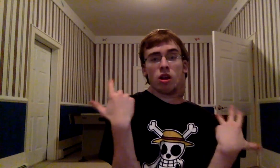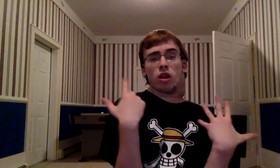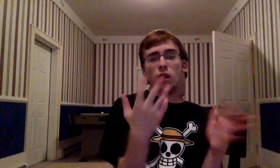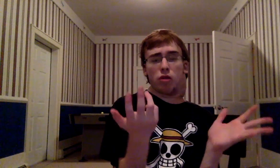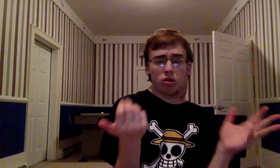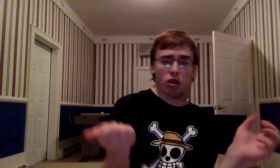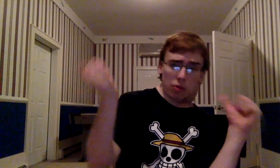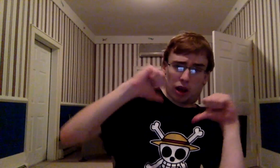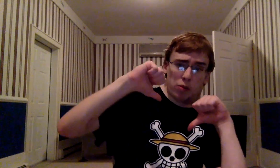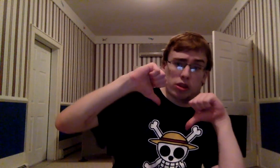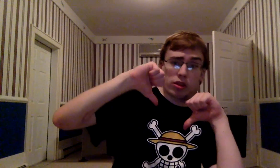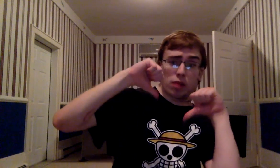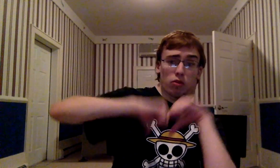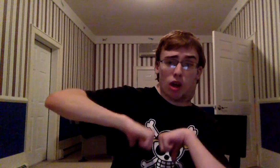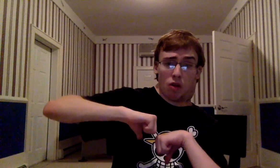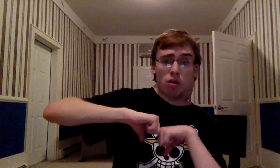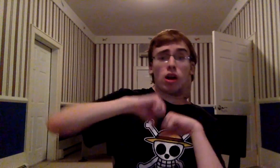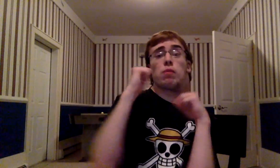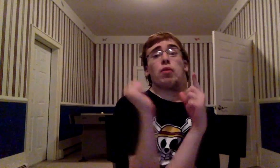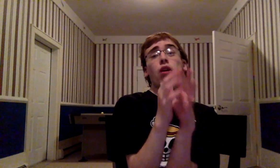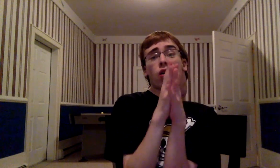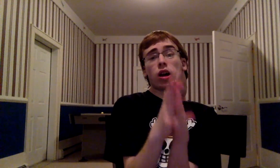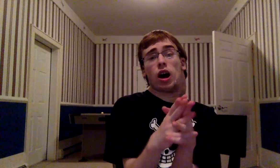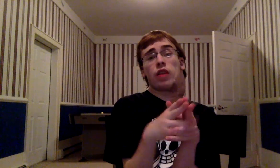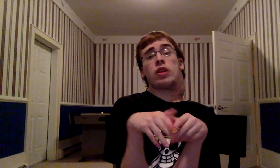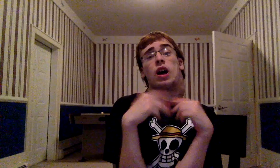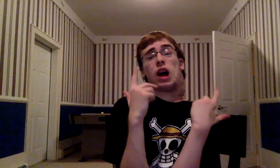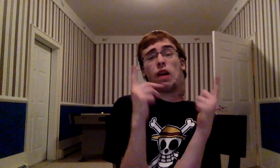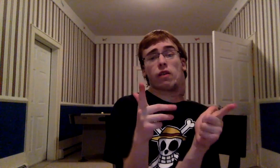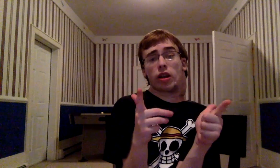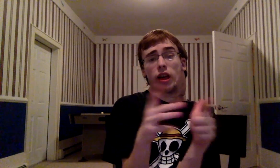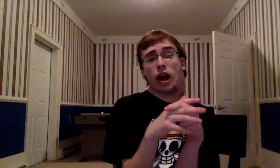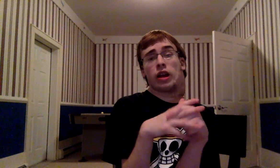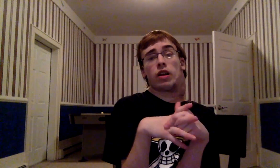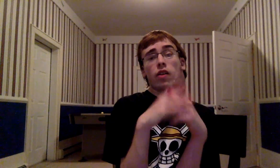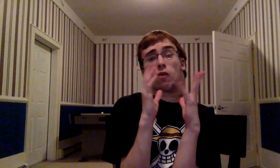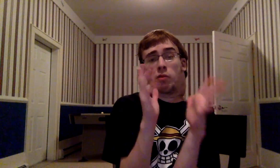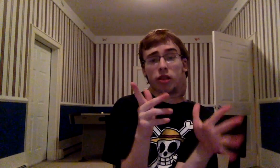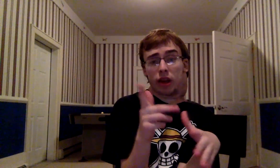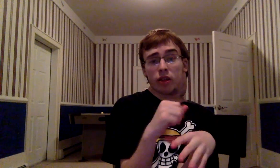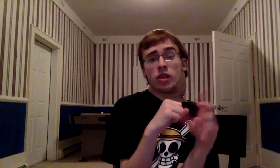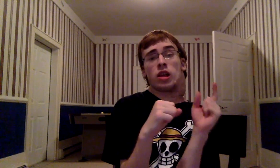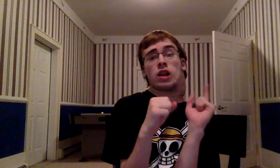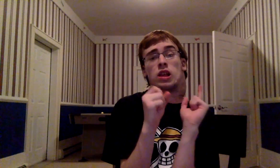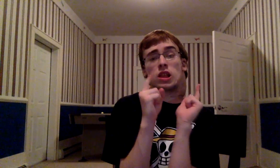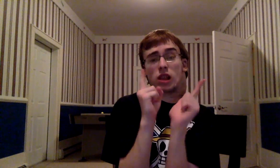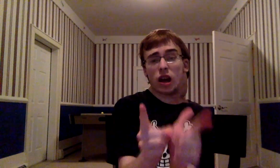Tell me your thoughts in the comment section down below And above all else guys Have a great day This is One Piece Nation Signing